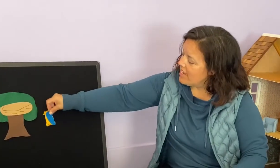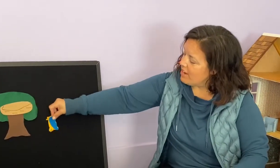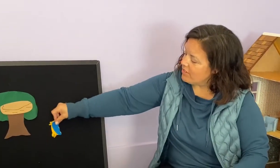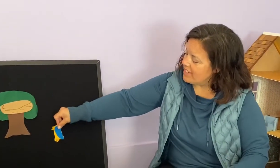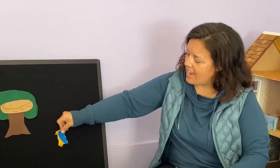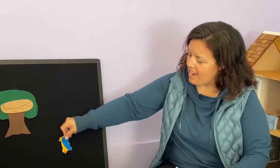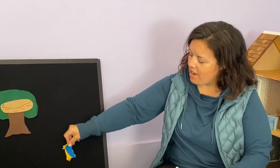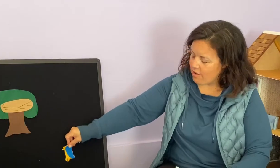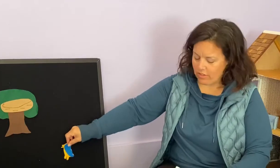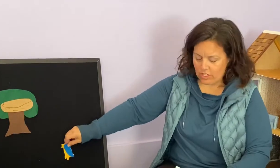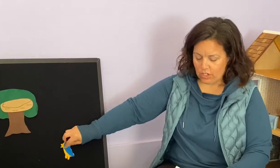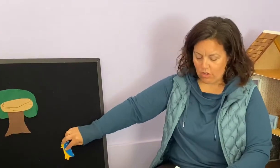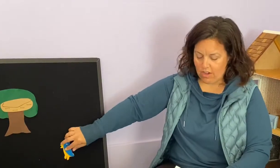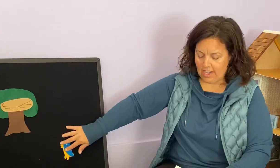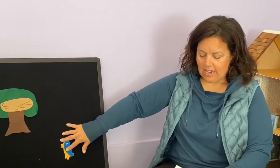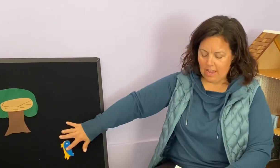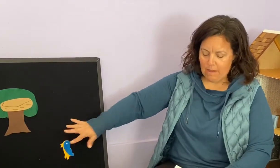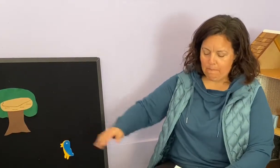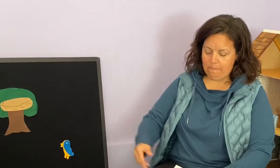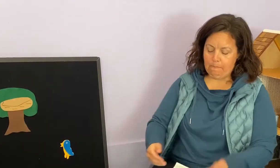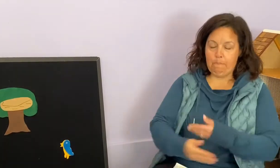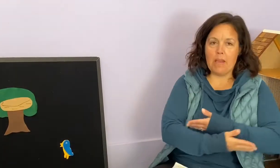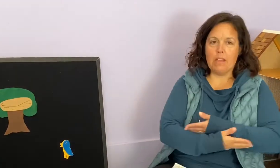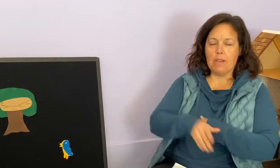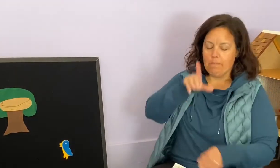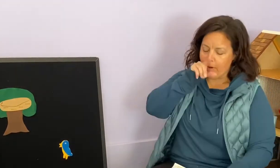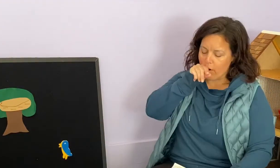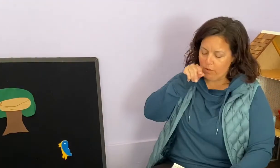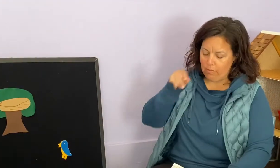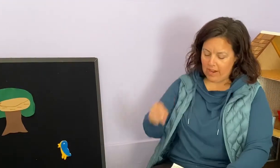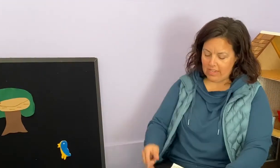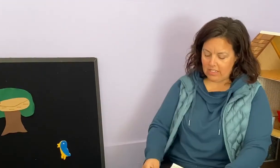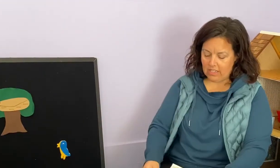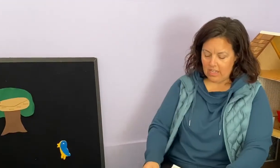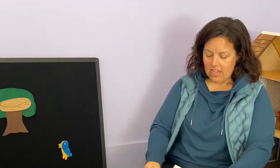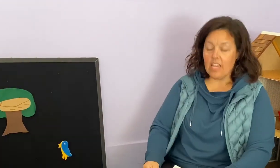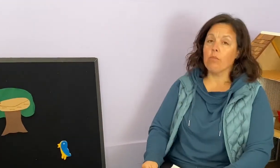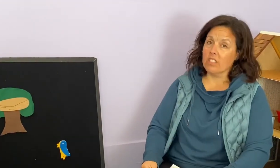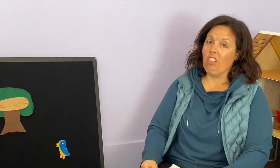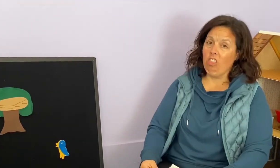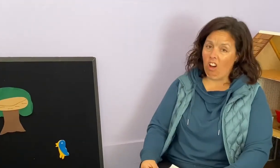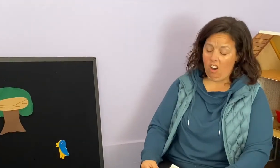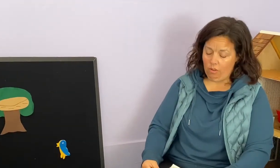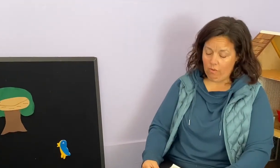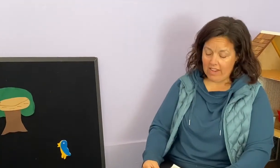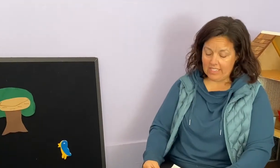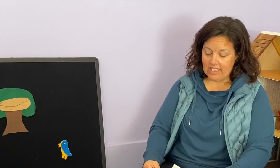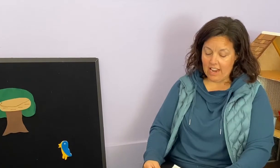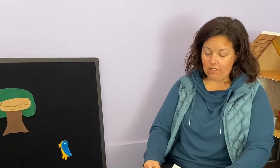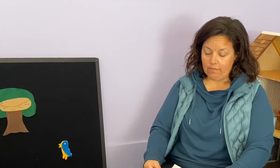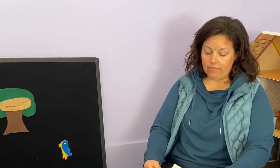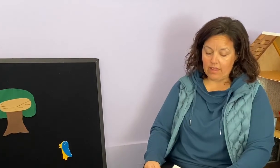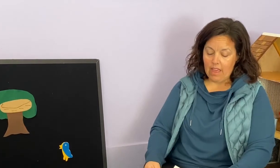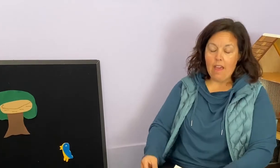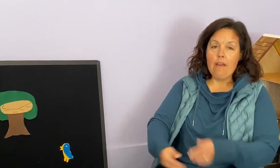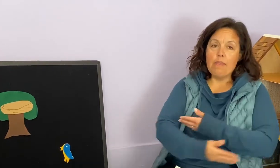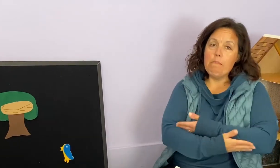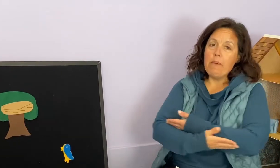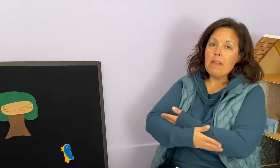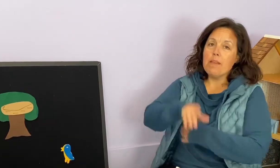down, down the tree. Baby bird went. It was a long way down. The baby